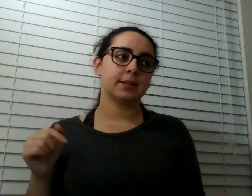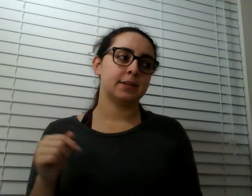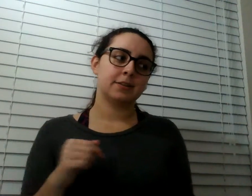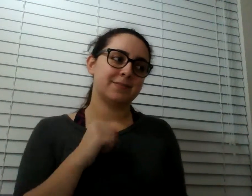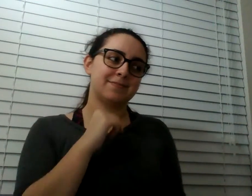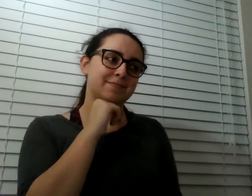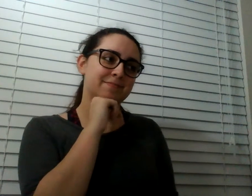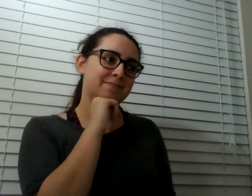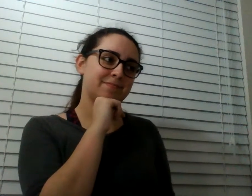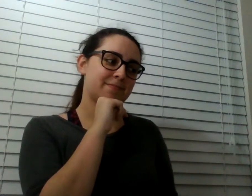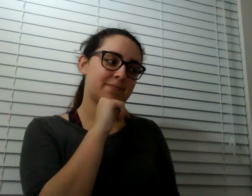possibility.